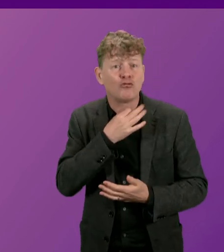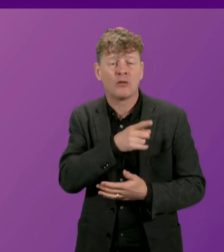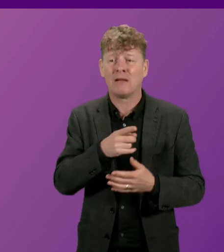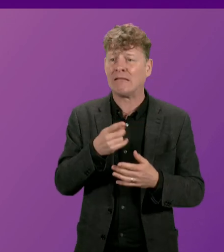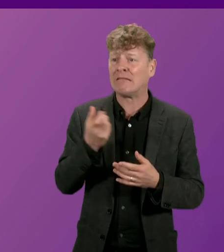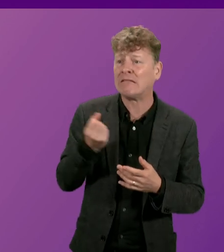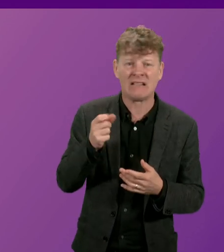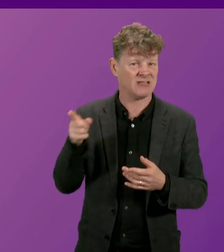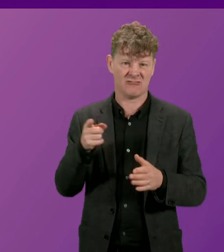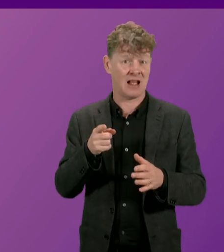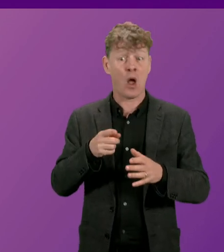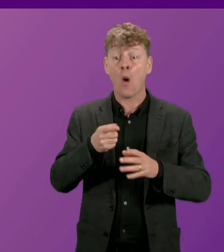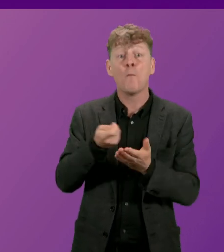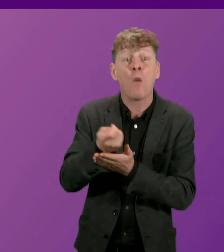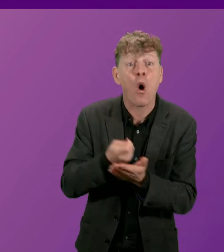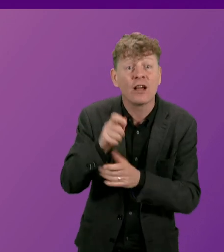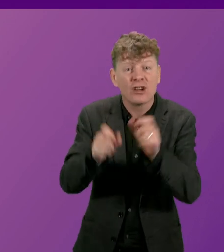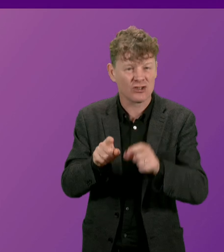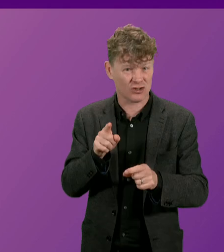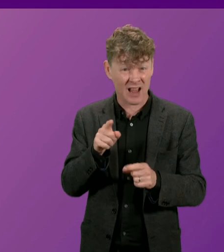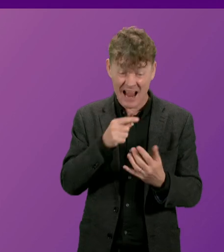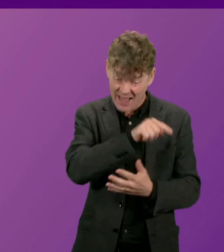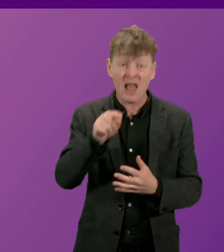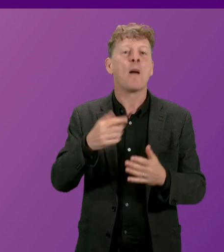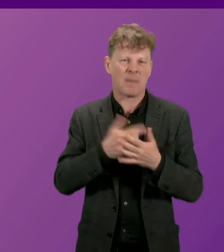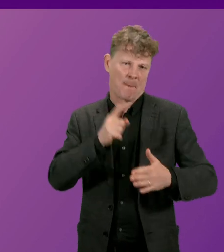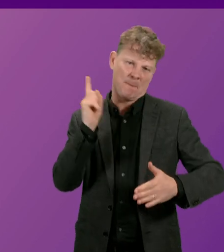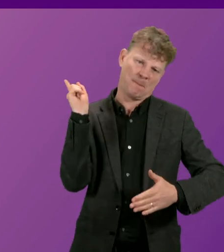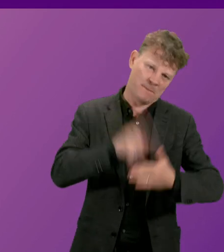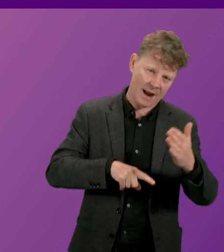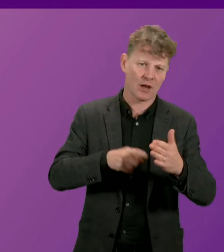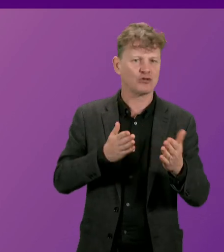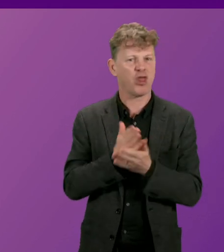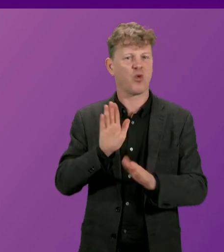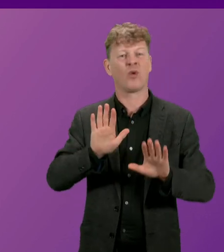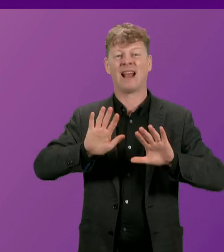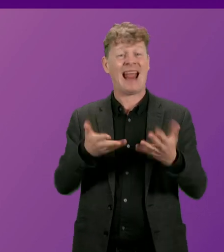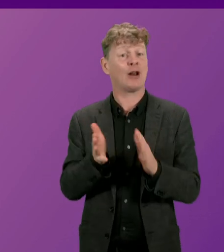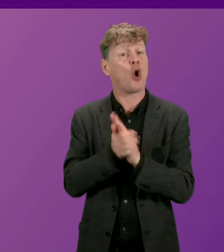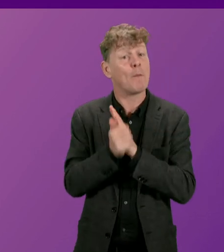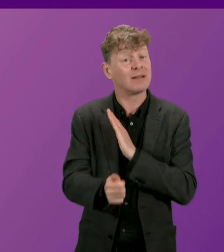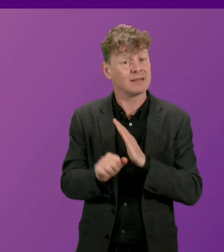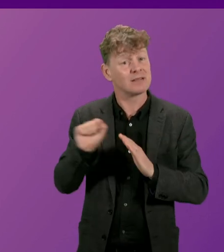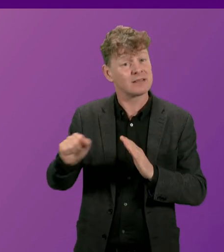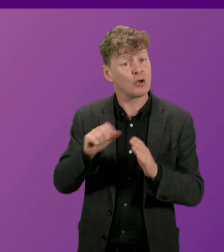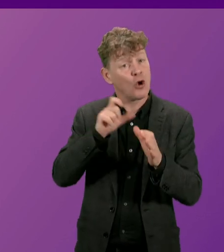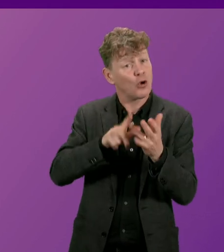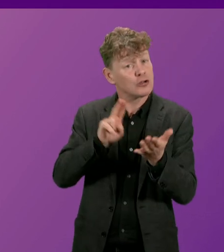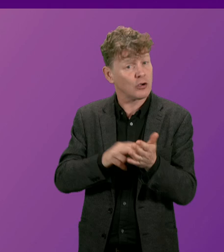paying a mortgage. Every one of them has been punished by the incompetence of the Conservative Government.